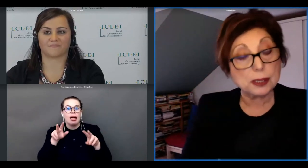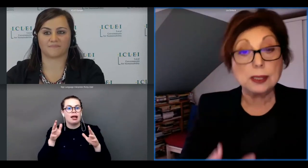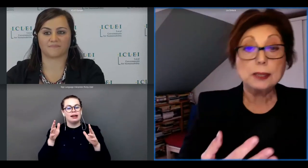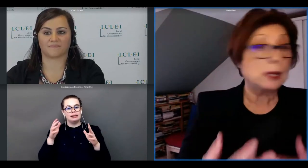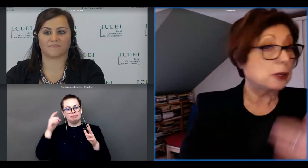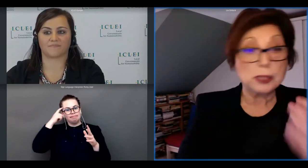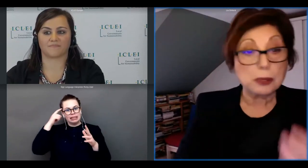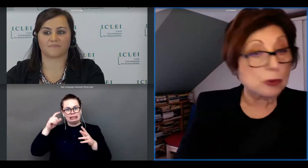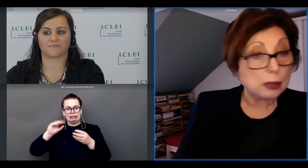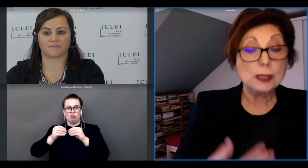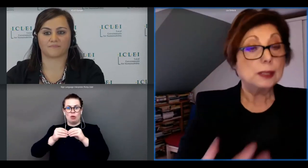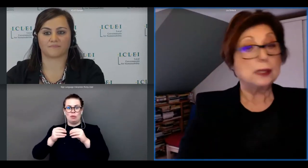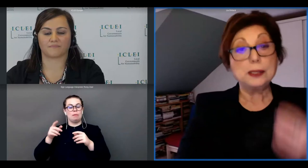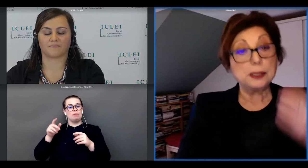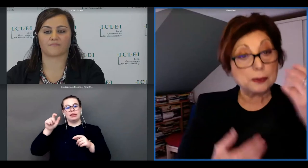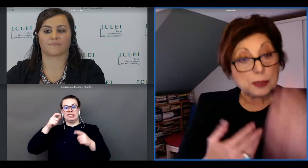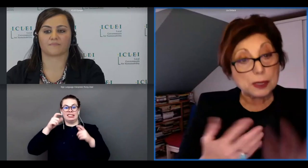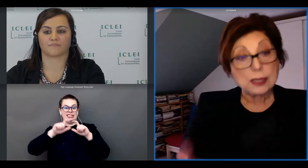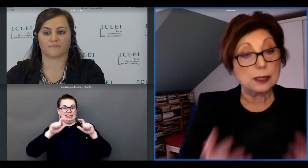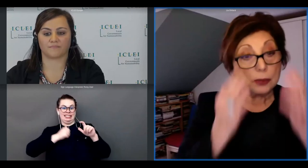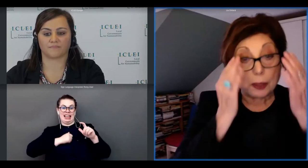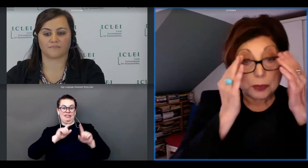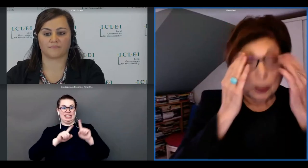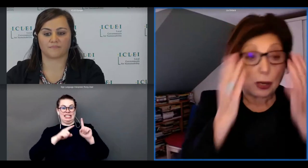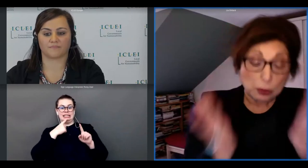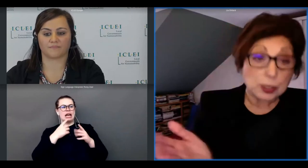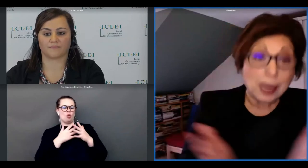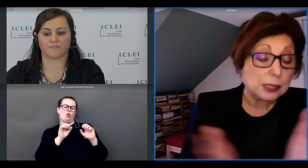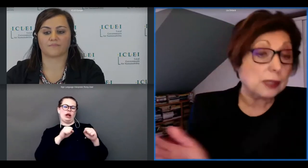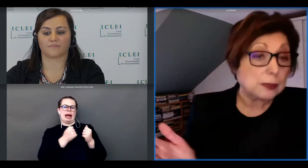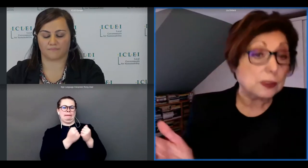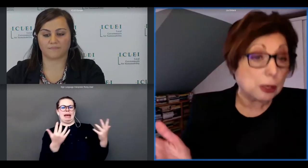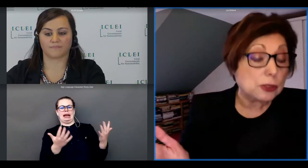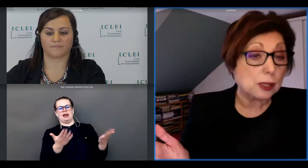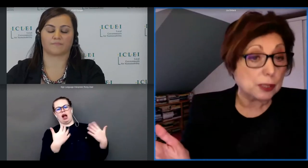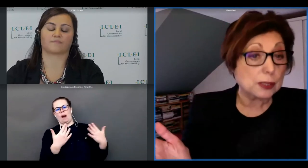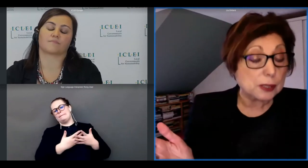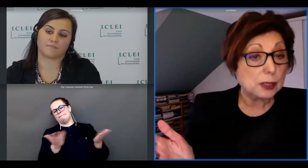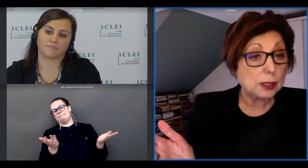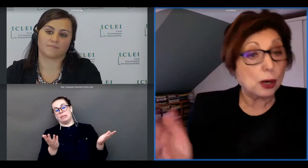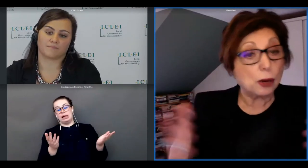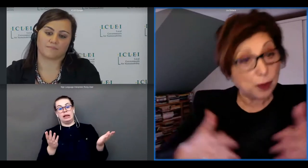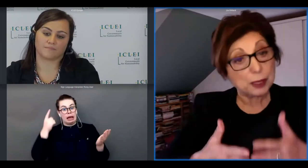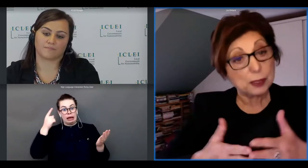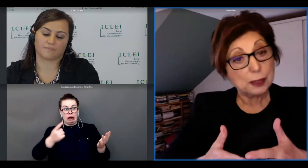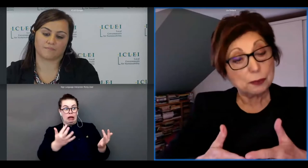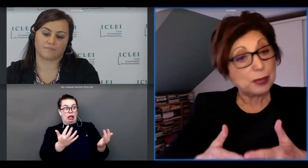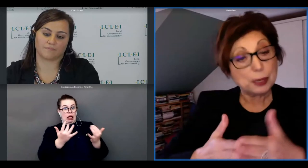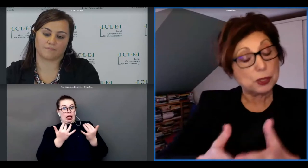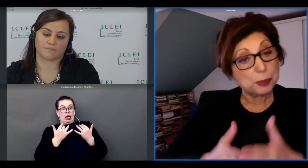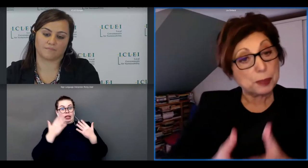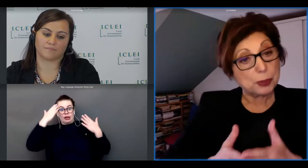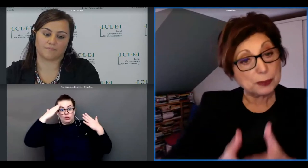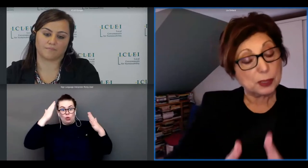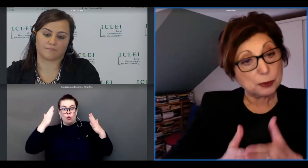city they got it wrong they didn't think in terms of the cons unintended consequences of having 5